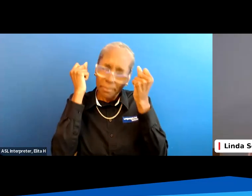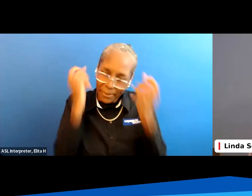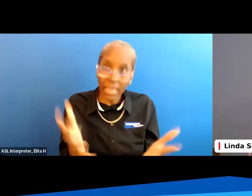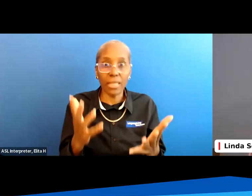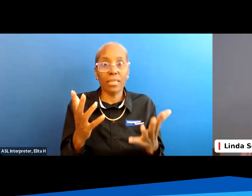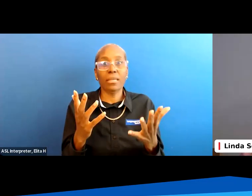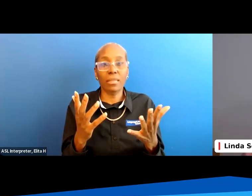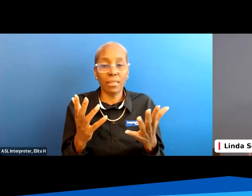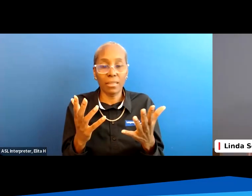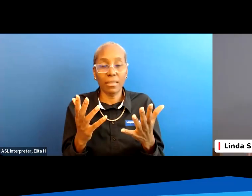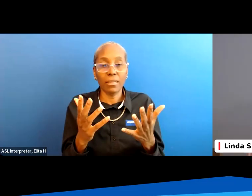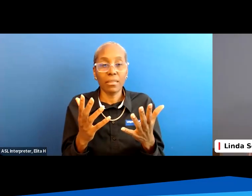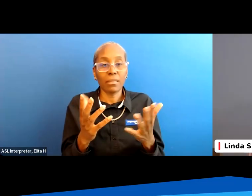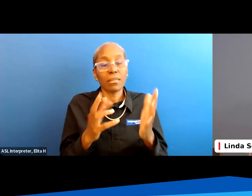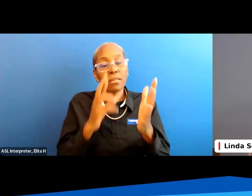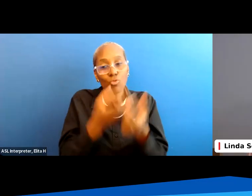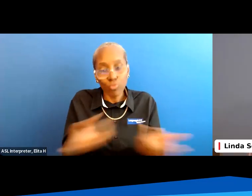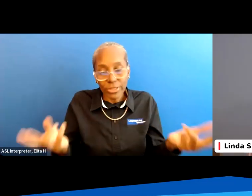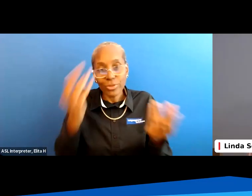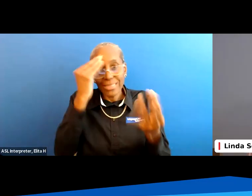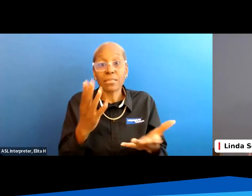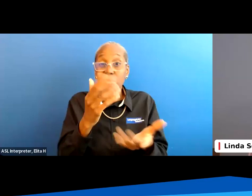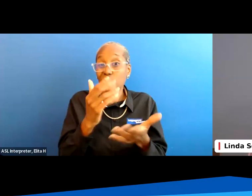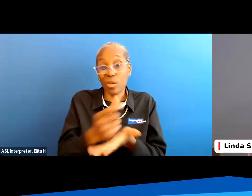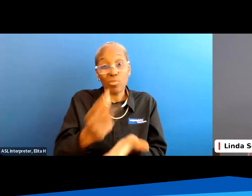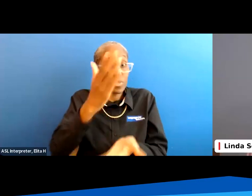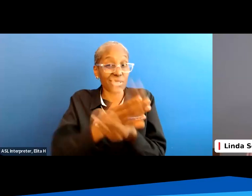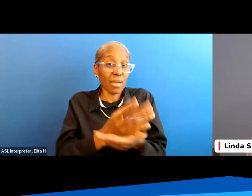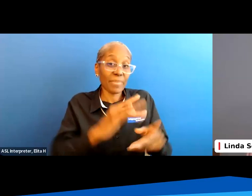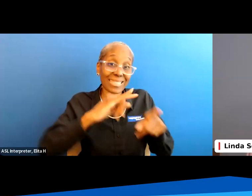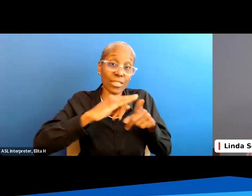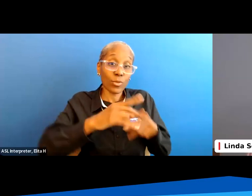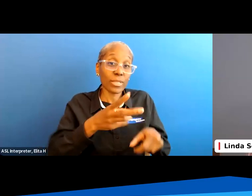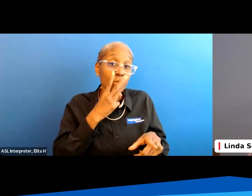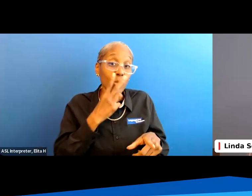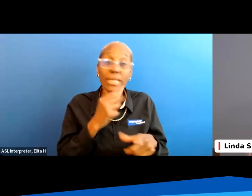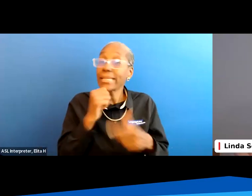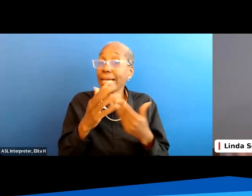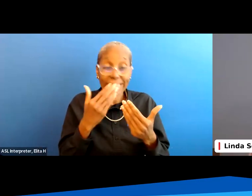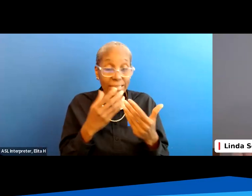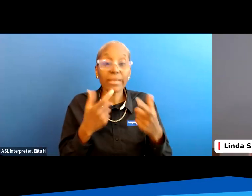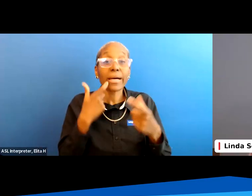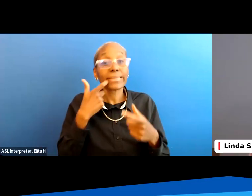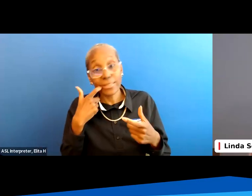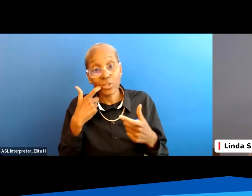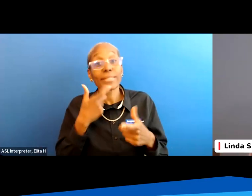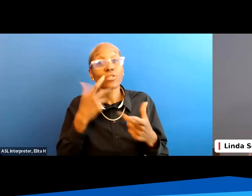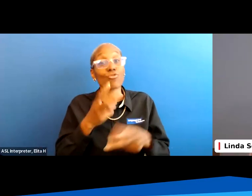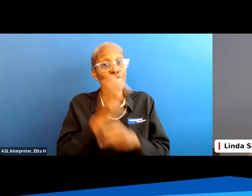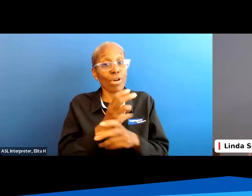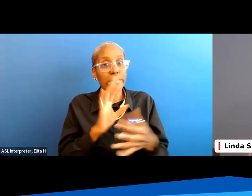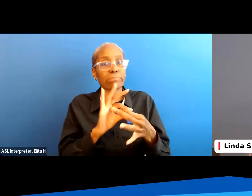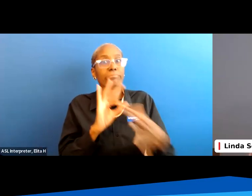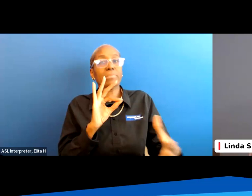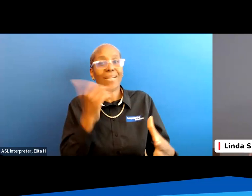um resources to help you stop cigarette smoking now it is not easy it's an addiction addictions are hard to break